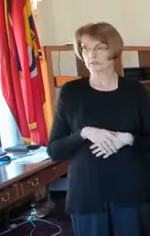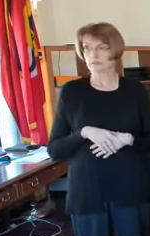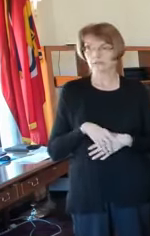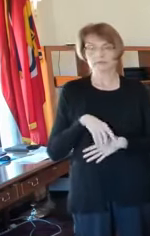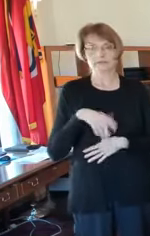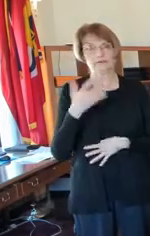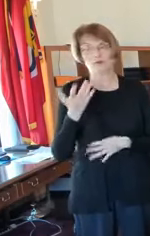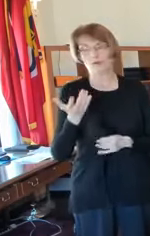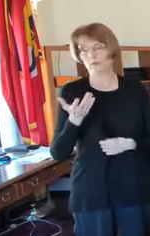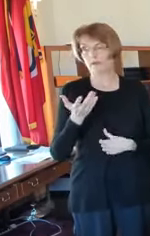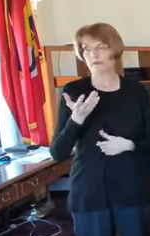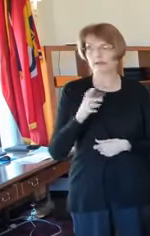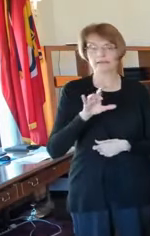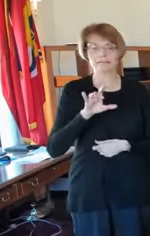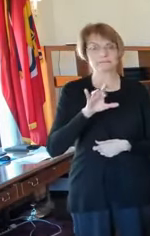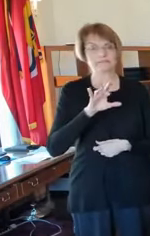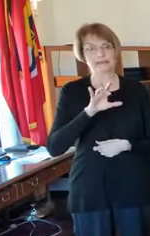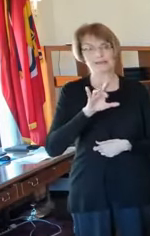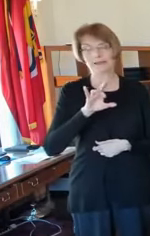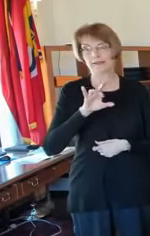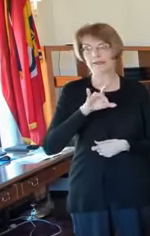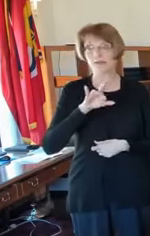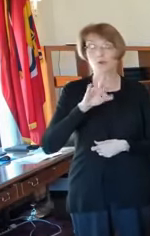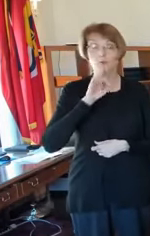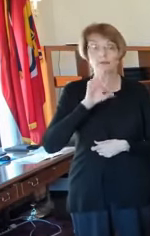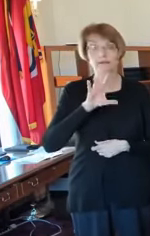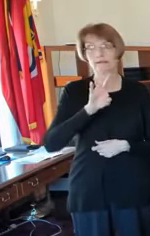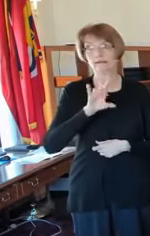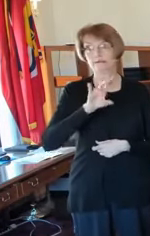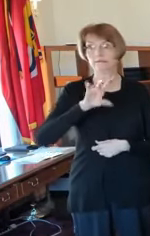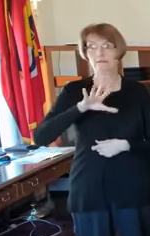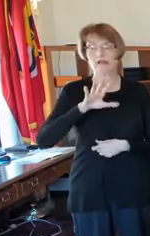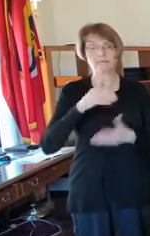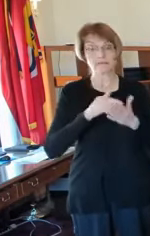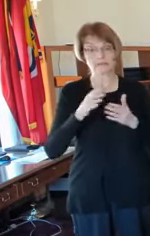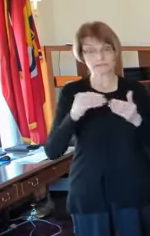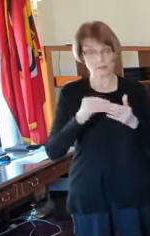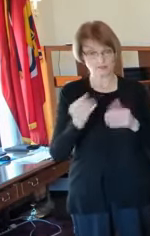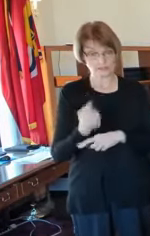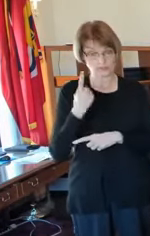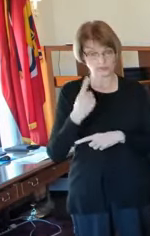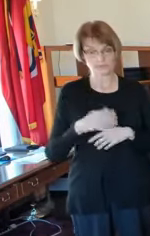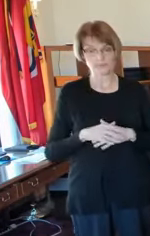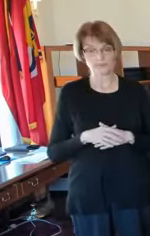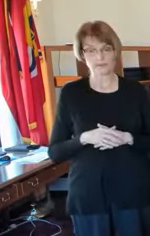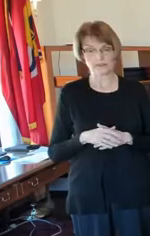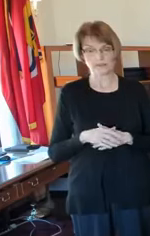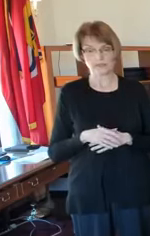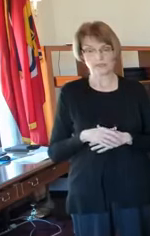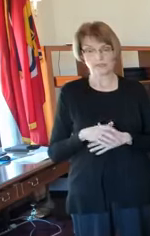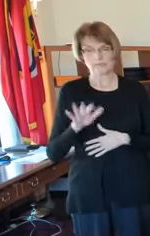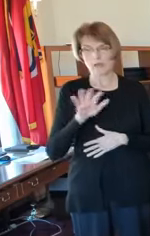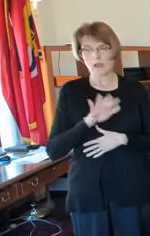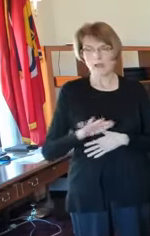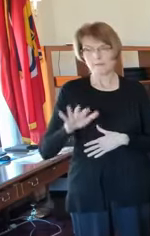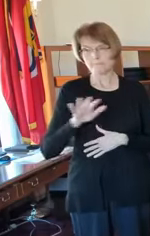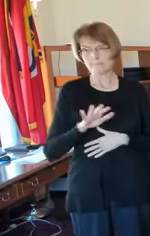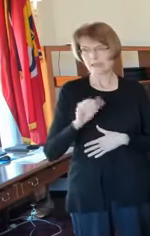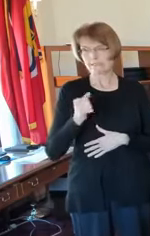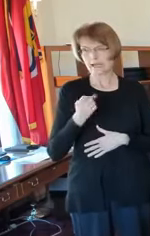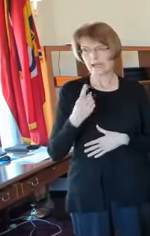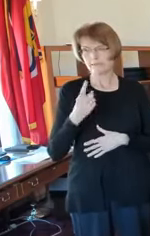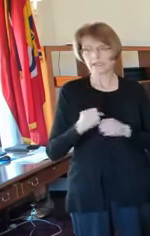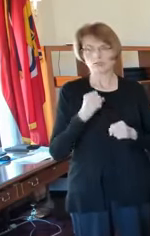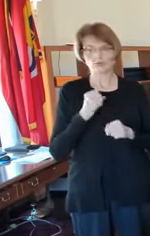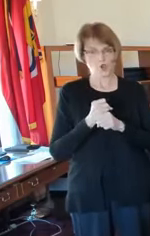last year. And so because of a constitutional amendment about 10 or